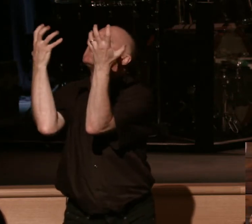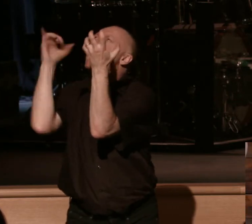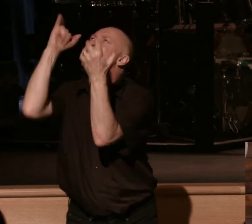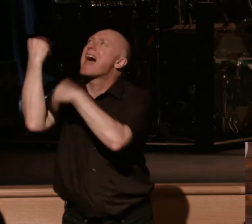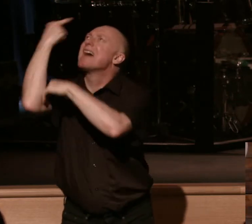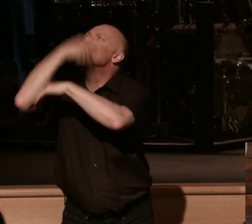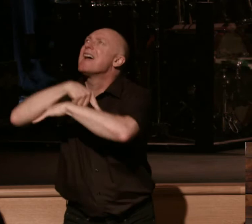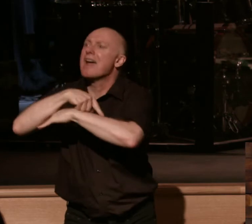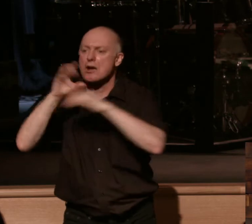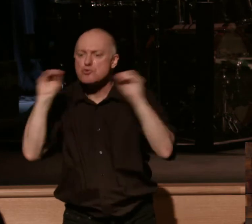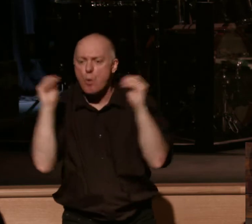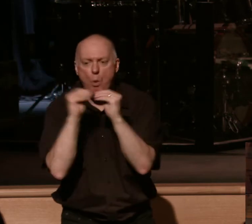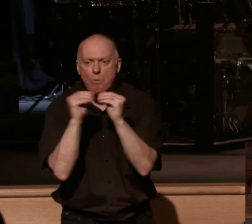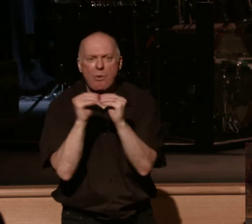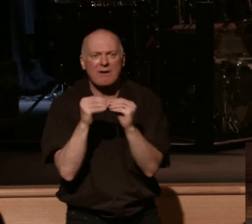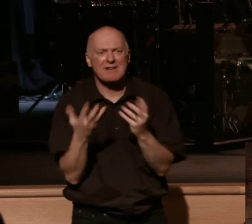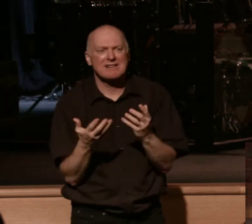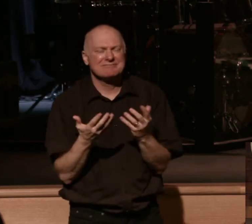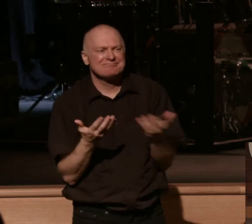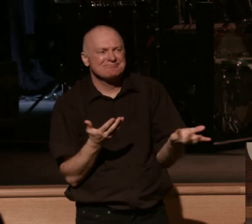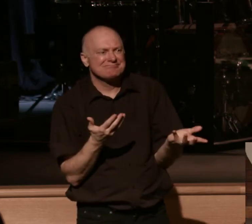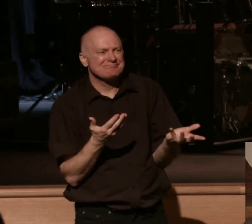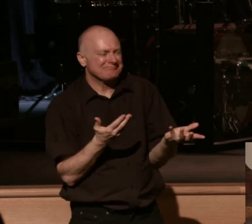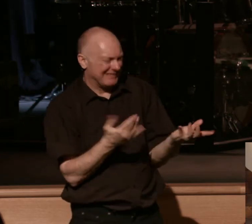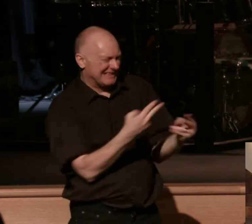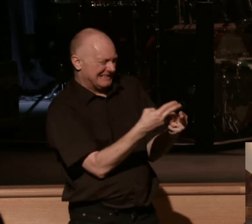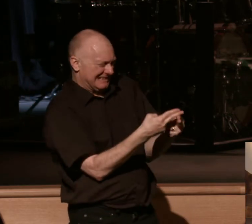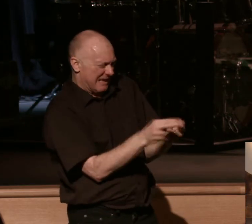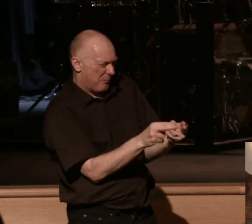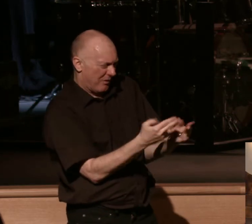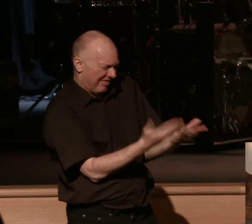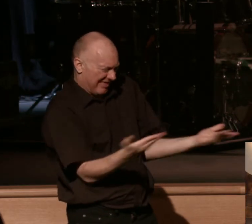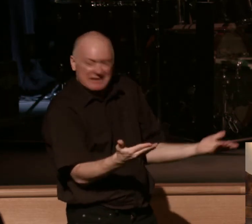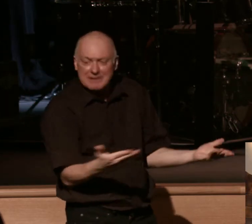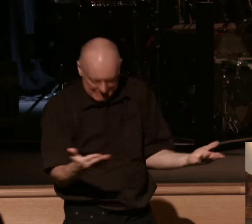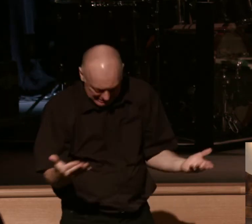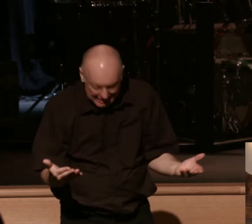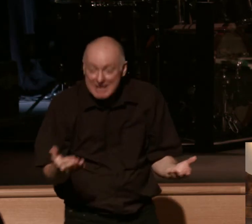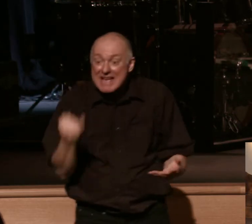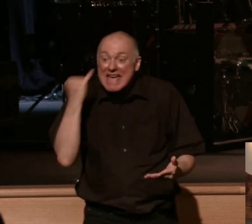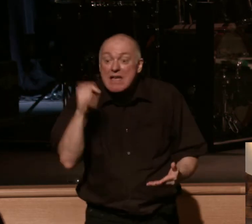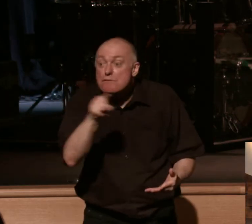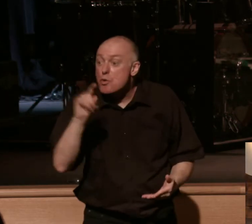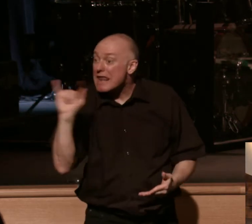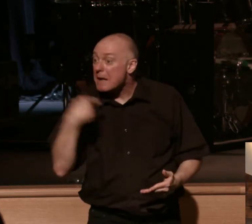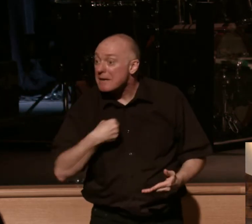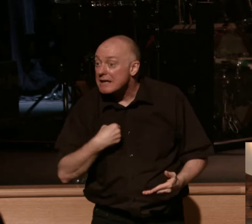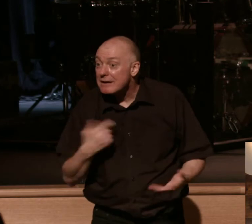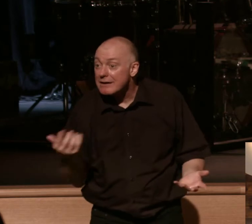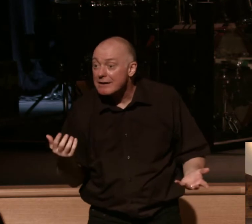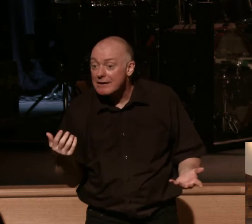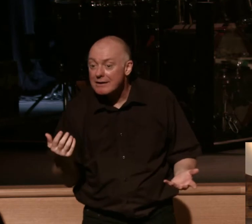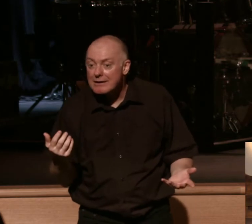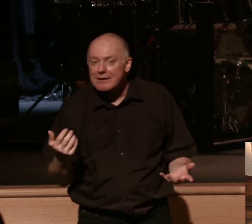when there'll be no more of this temporary stuff. If you're like me, you've savored